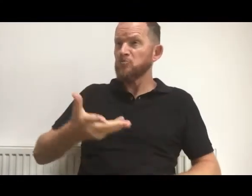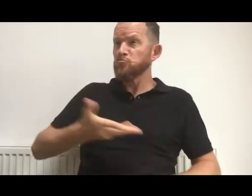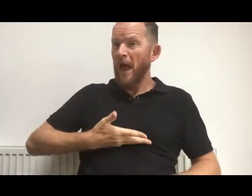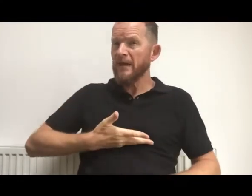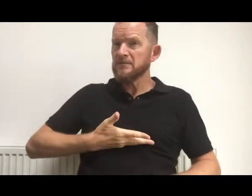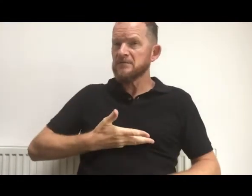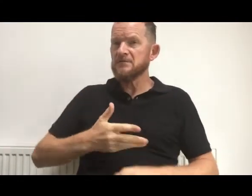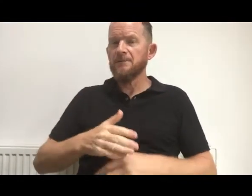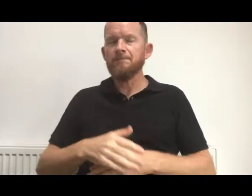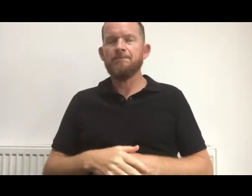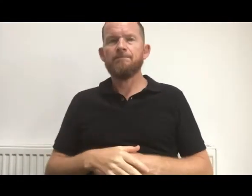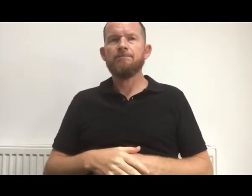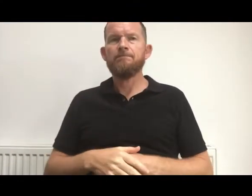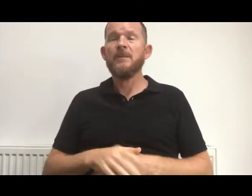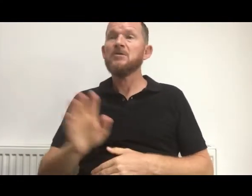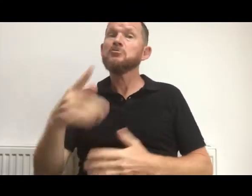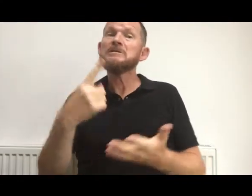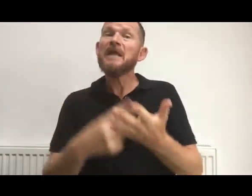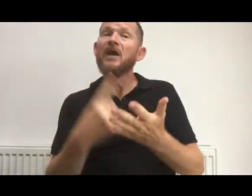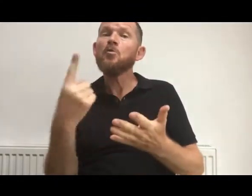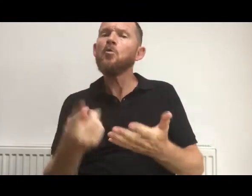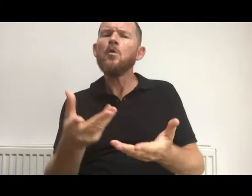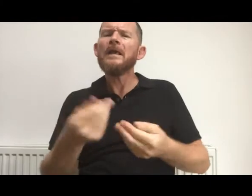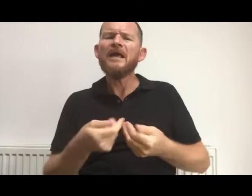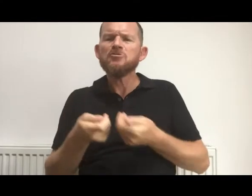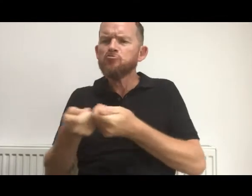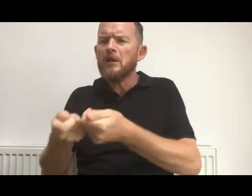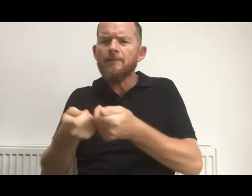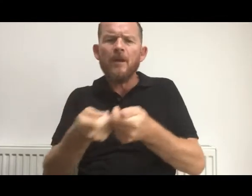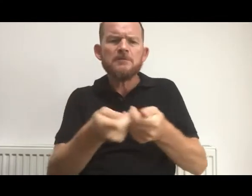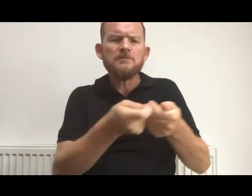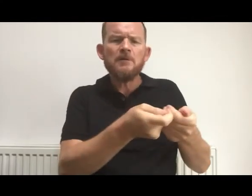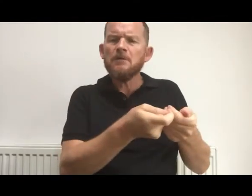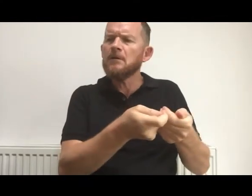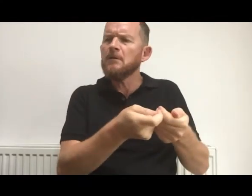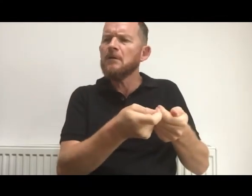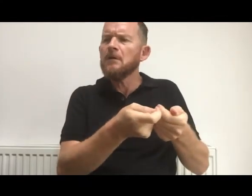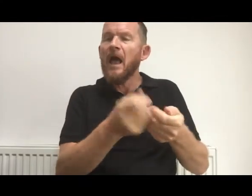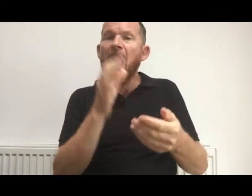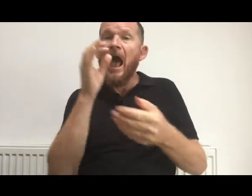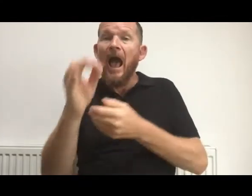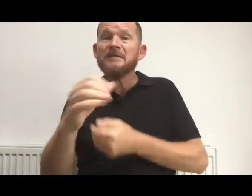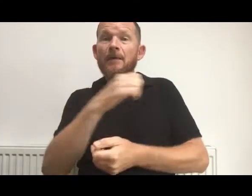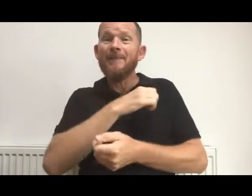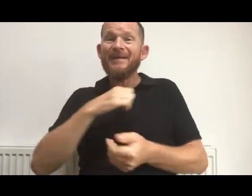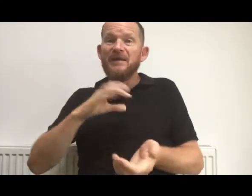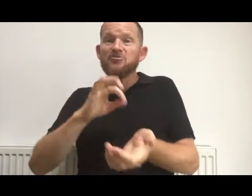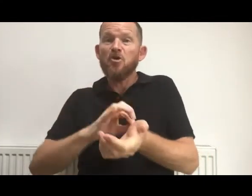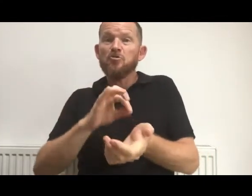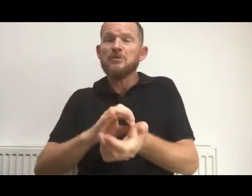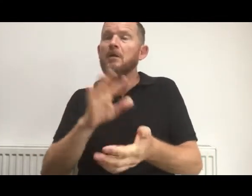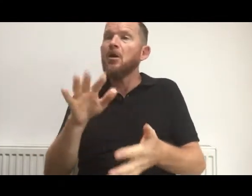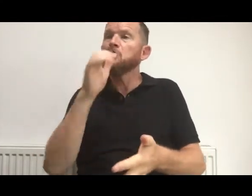To decide who gets treatment. Ask medics to use their usual methods,